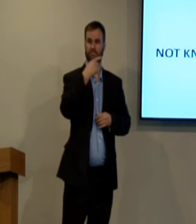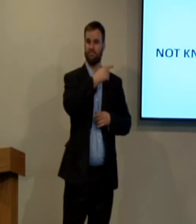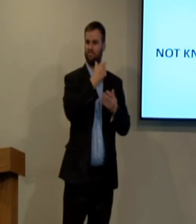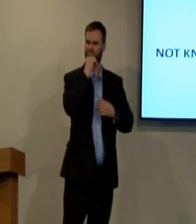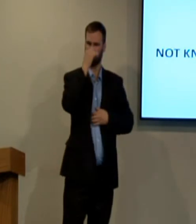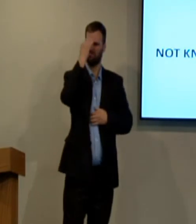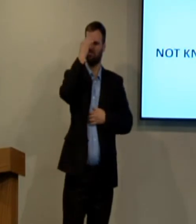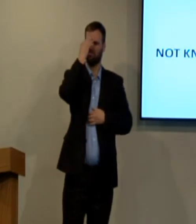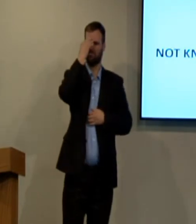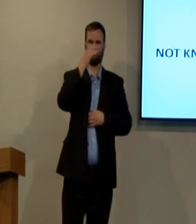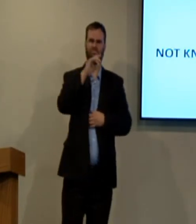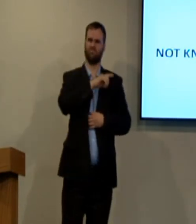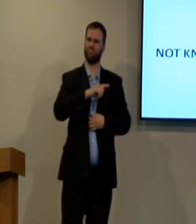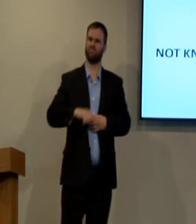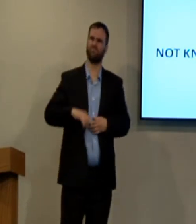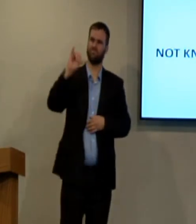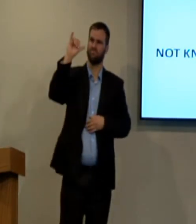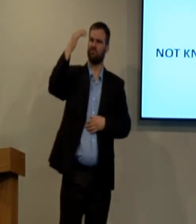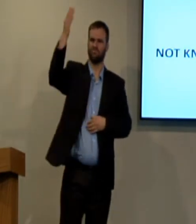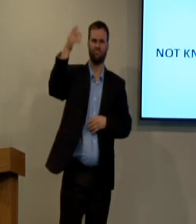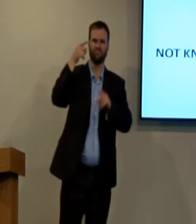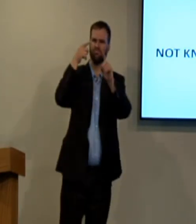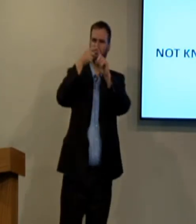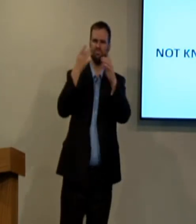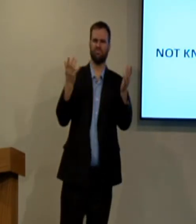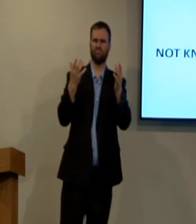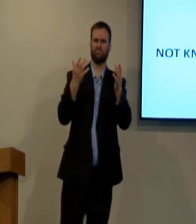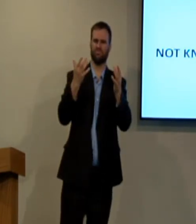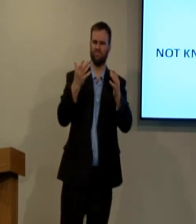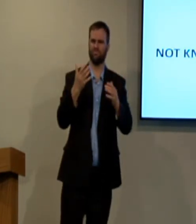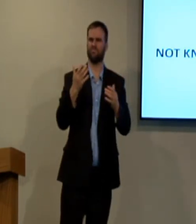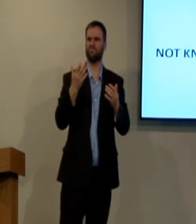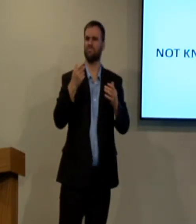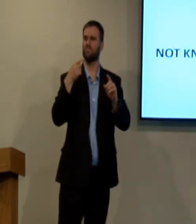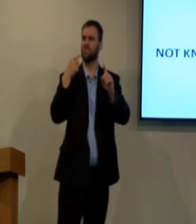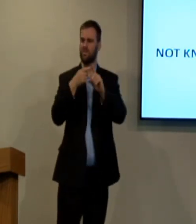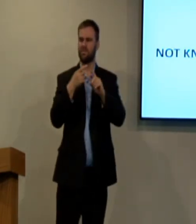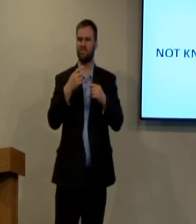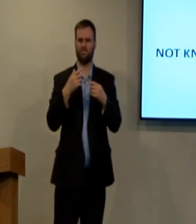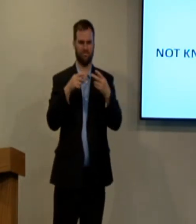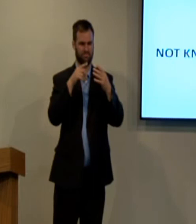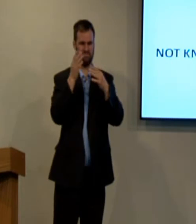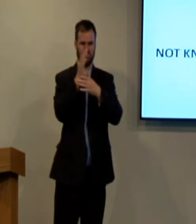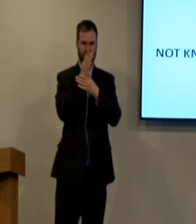And so that's what happened two weeks ago. So now the title of my message, did not know the Lord Yahweh.